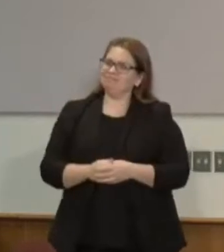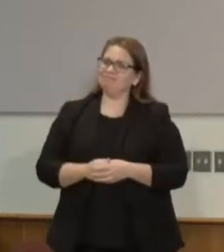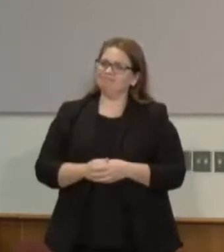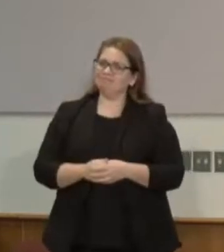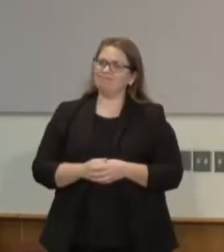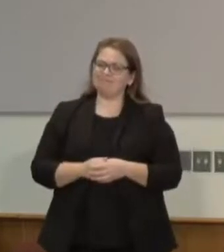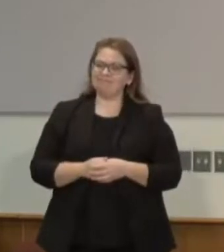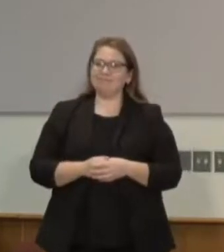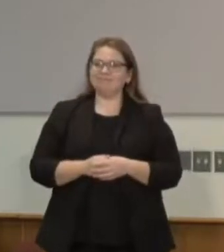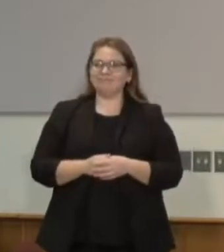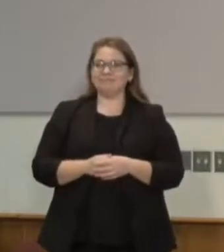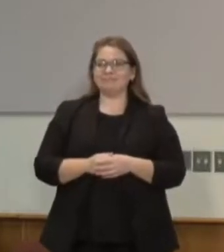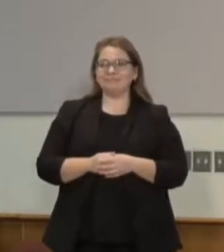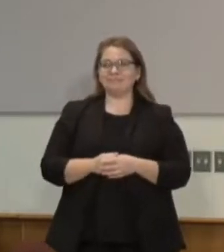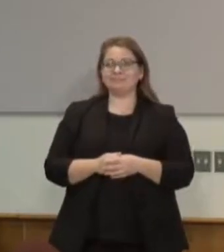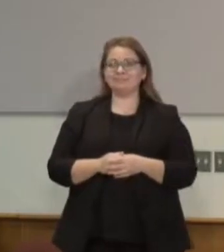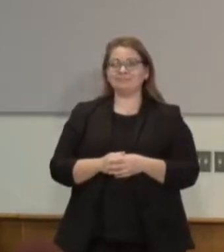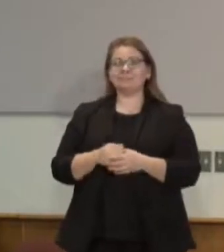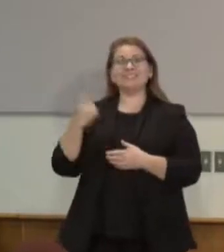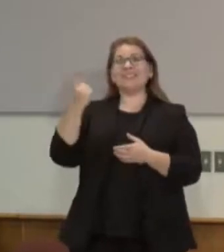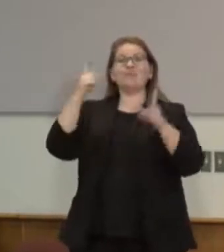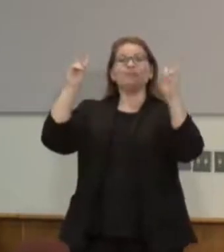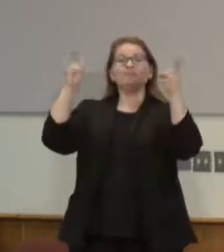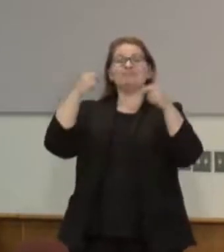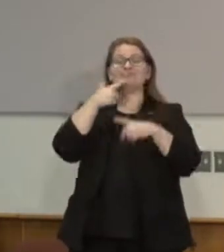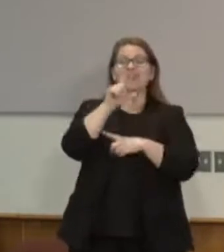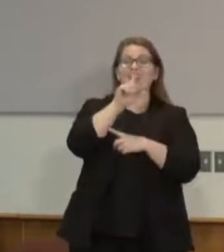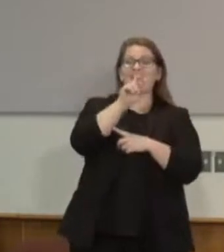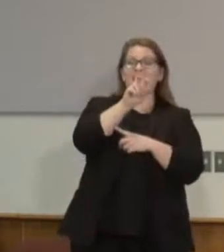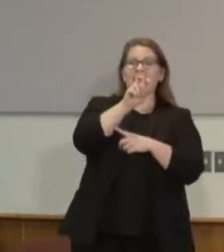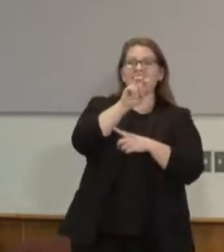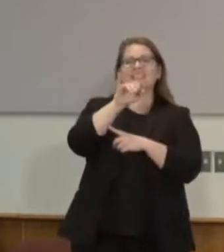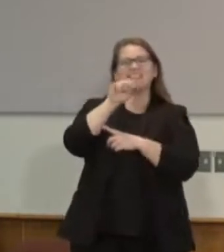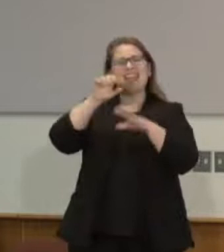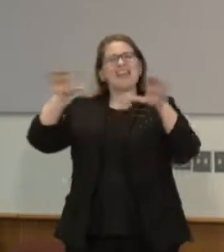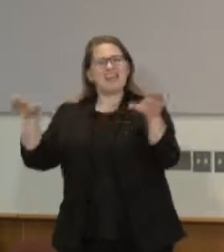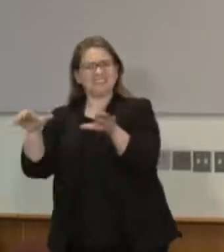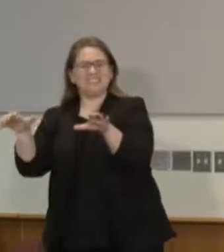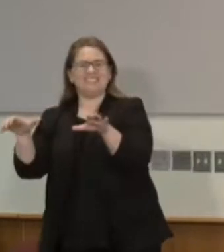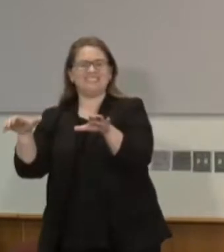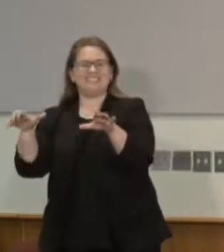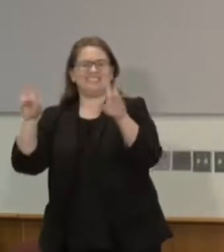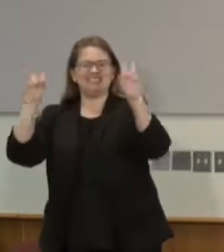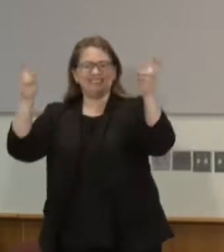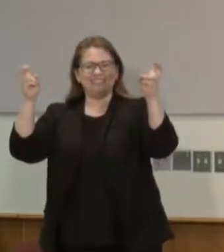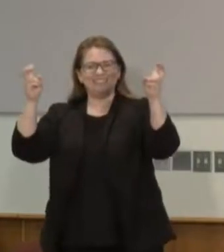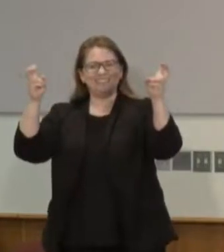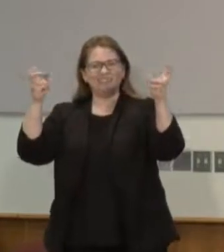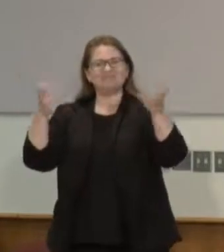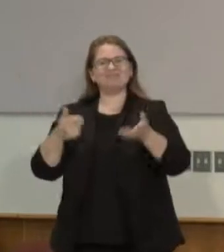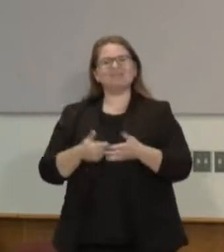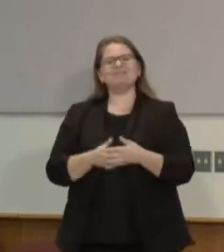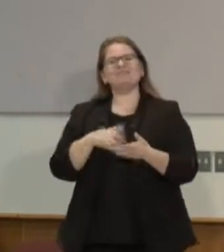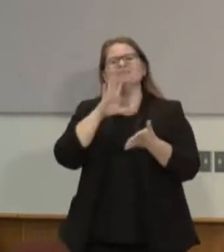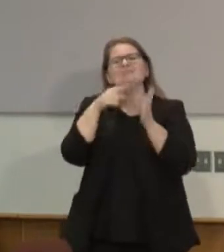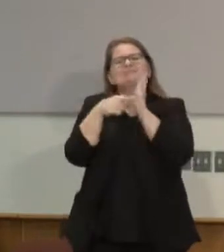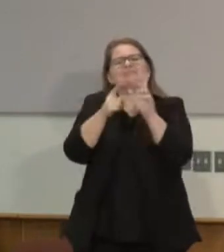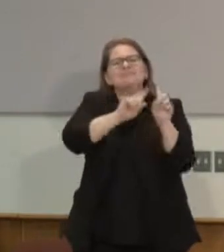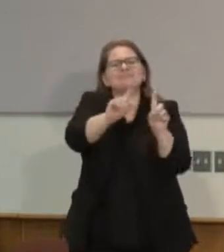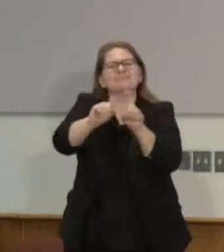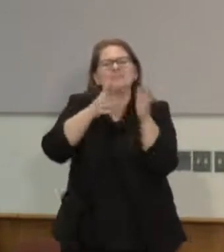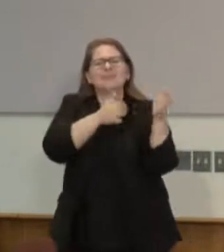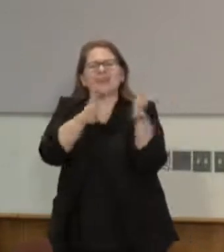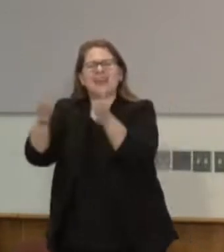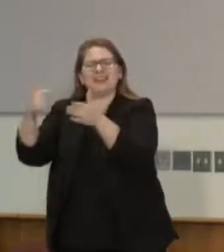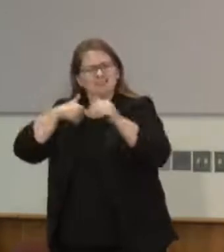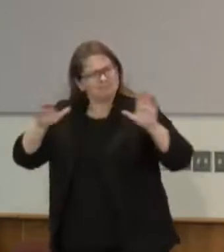is an action word. So sometimes we say we love each other but love is demonstrated even in difficult moments. I often think about